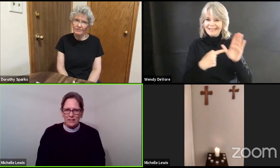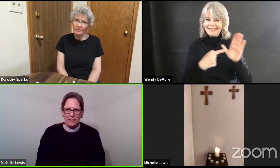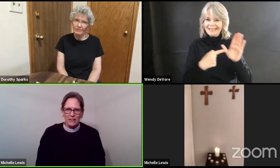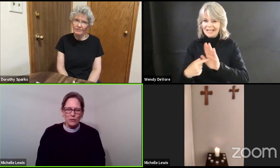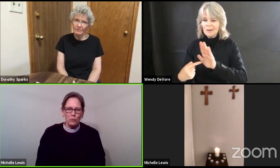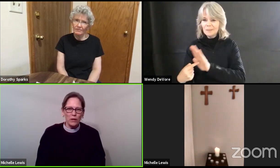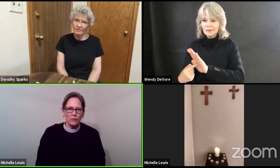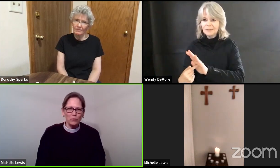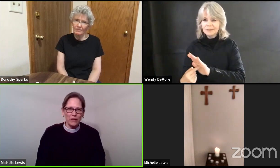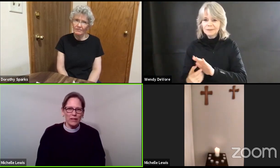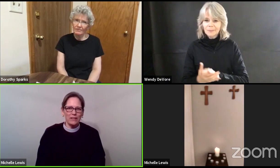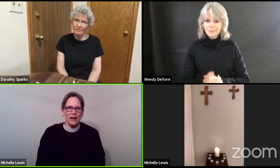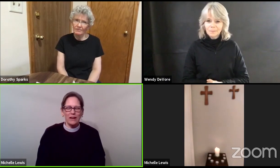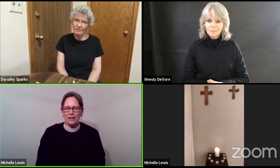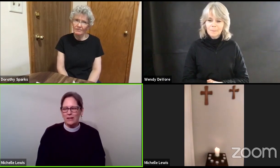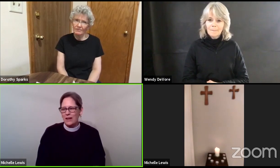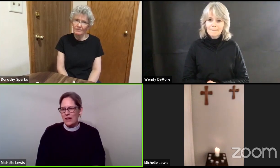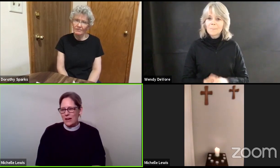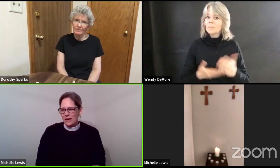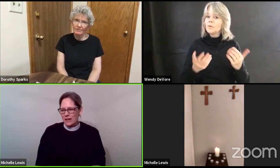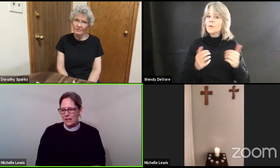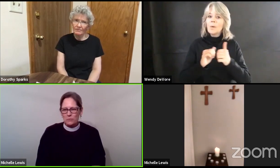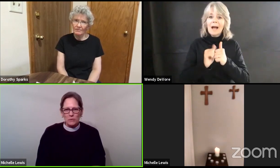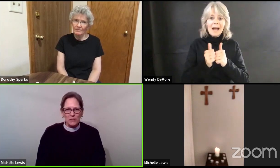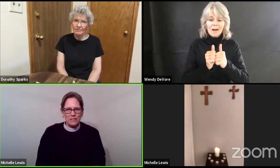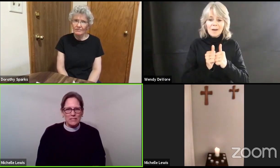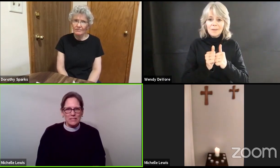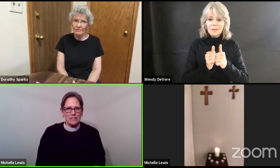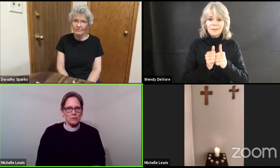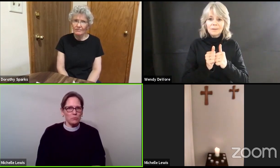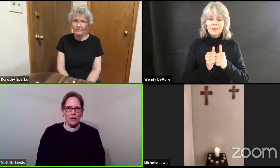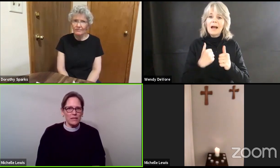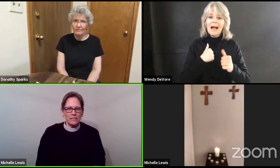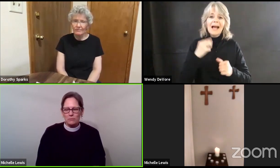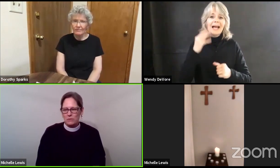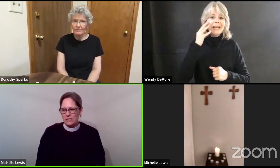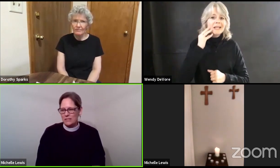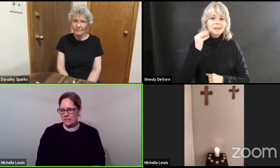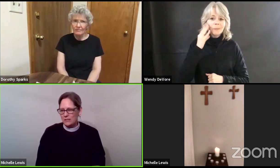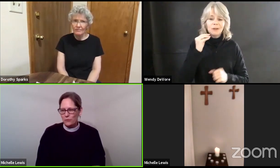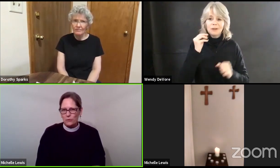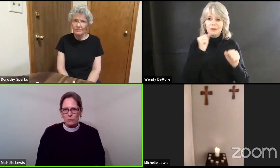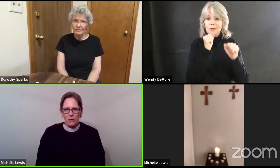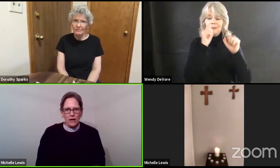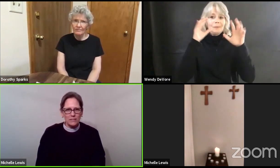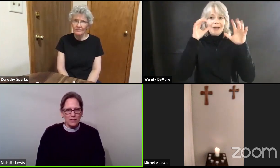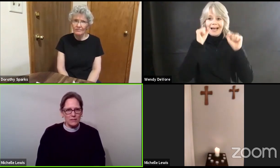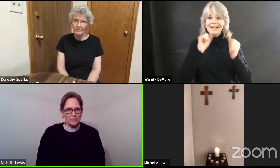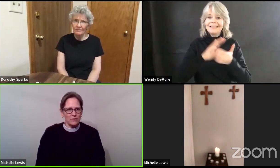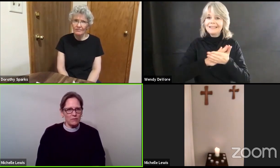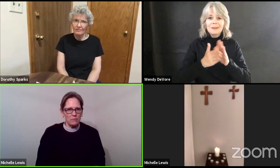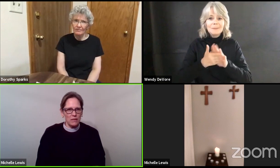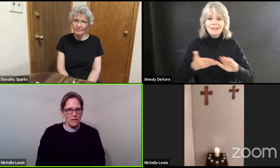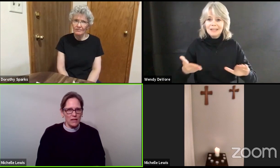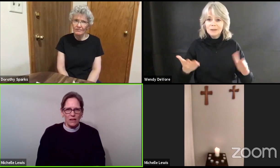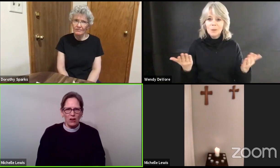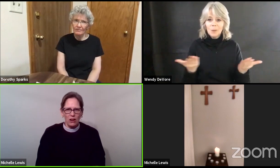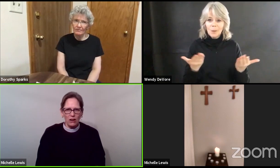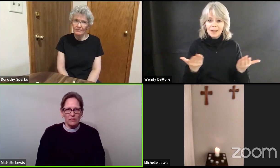one way I experienced this surprising peace is through the process of making a hard